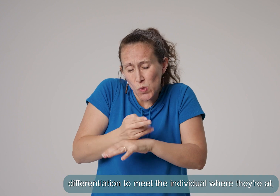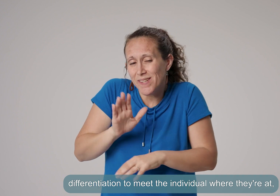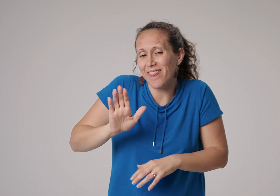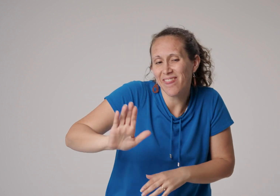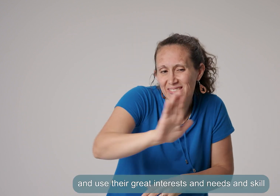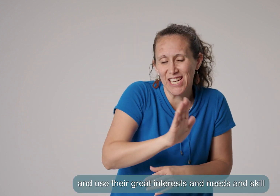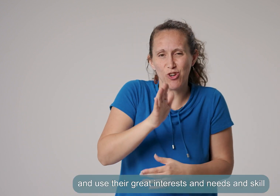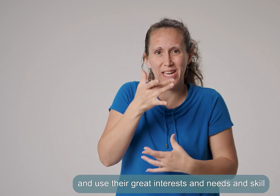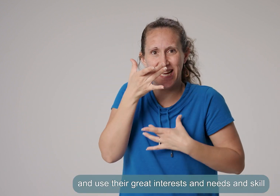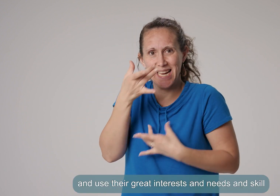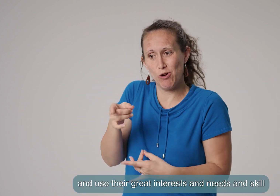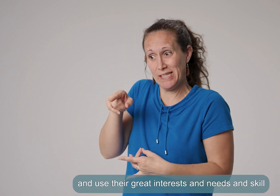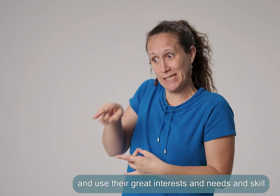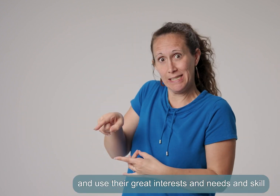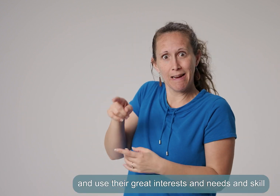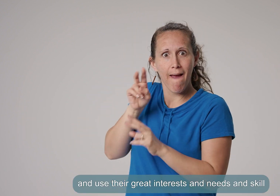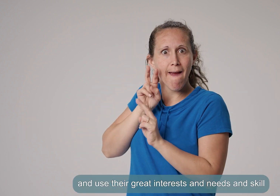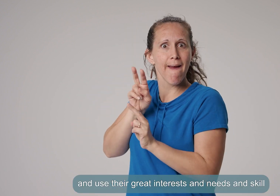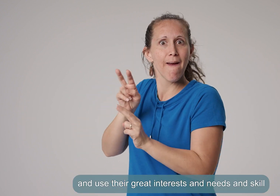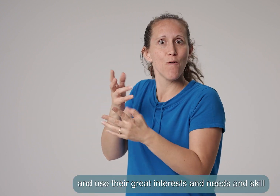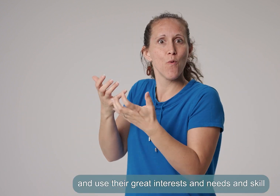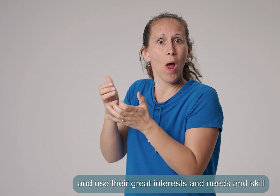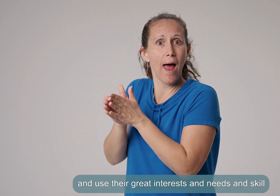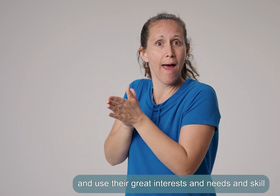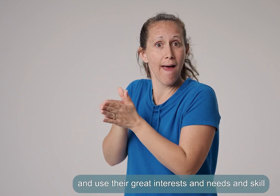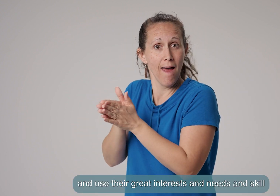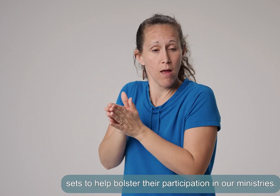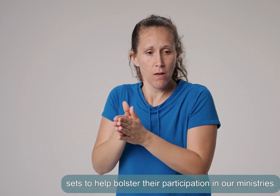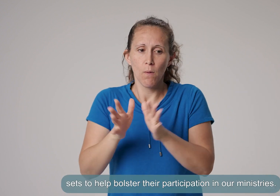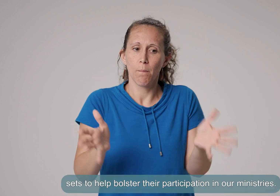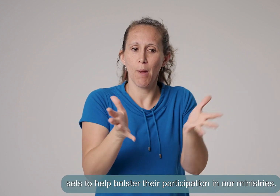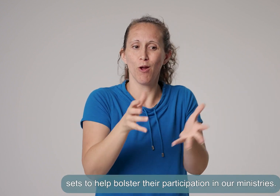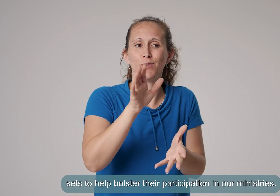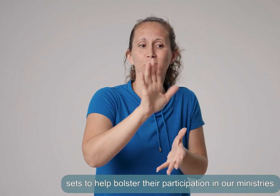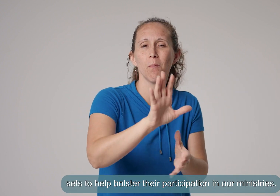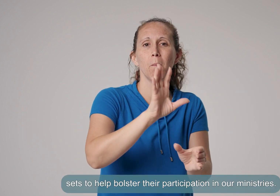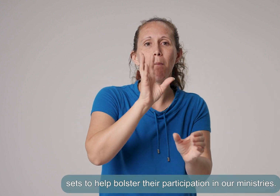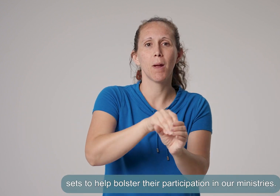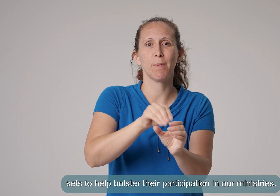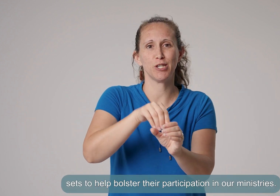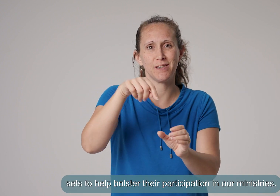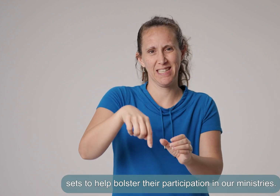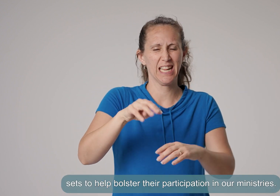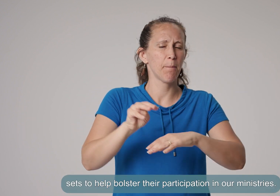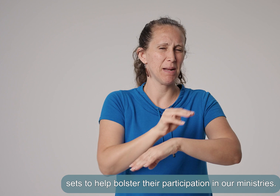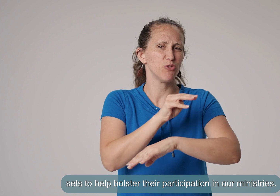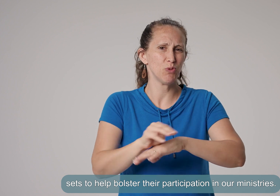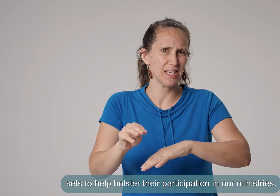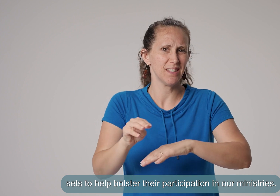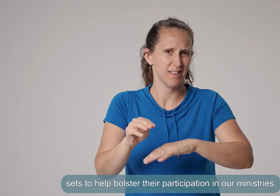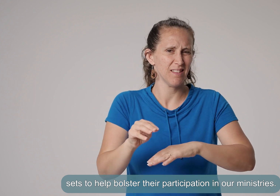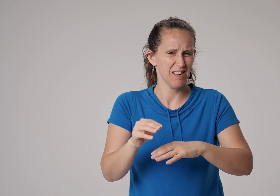at, and use their great interests and needs and skill sets to help bolster their participation in our ministries.